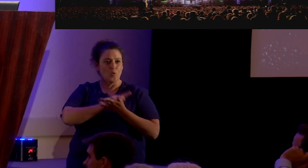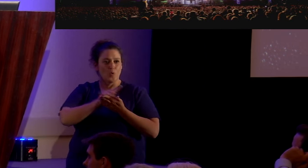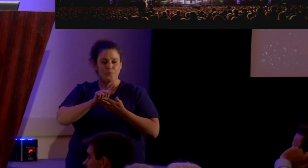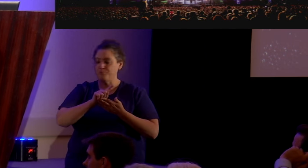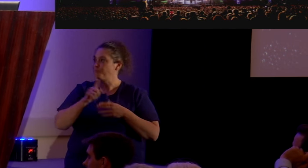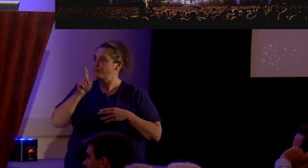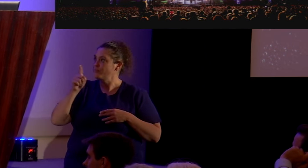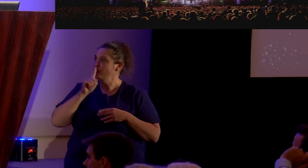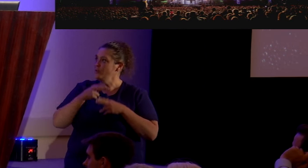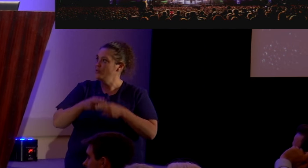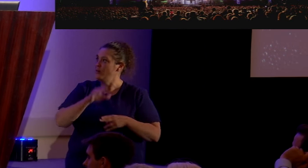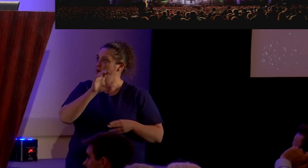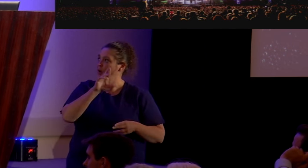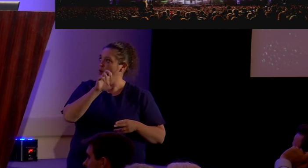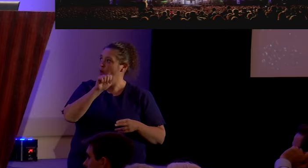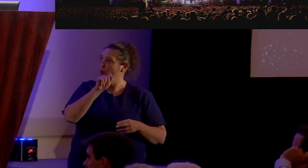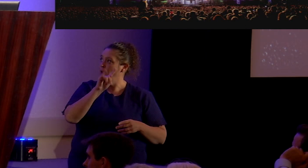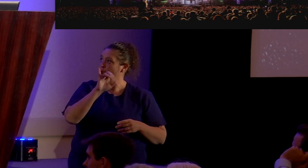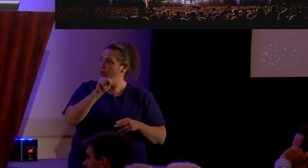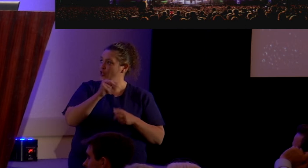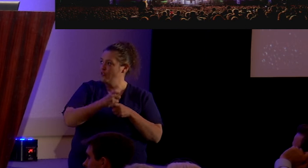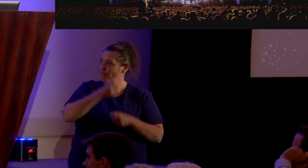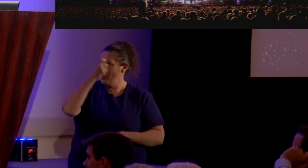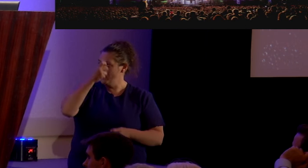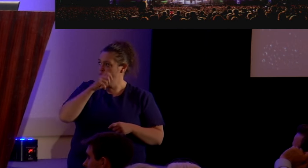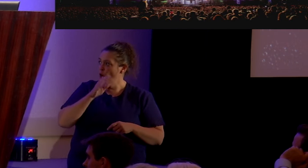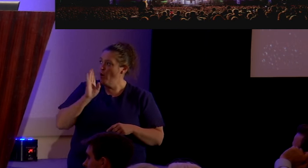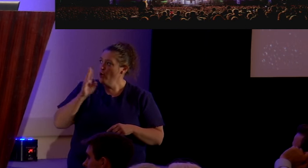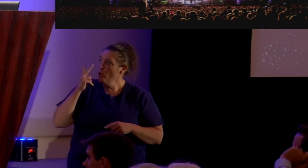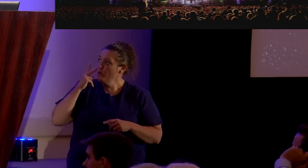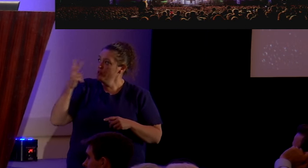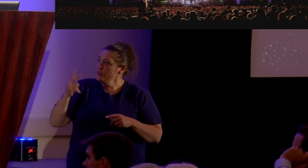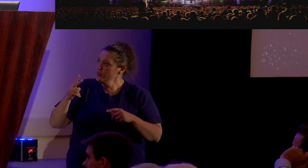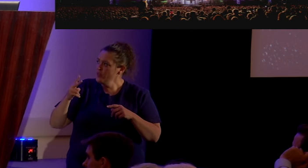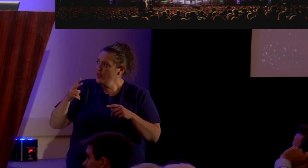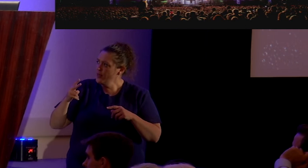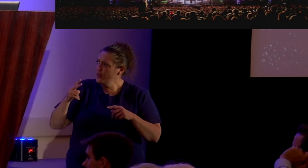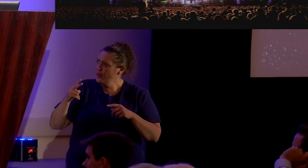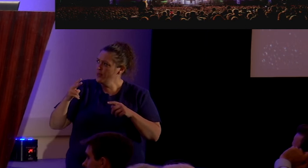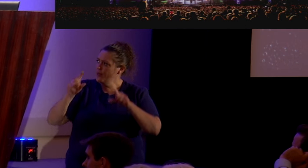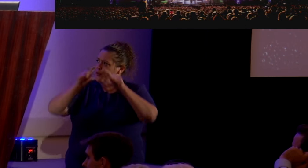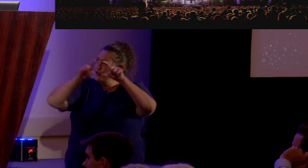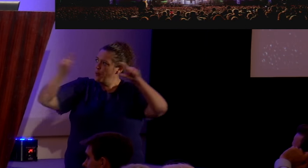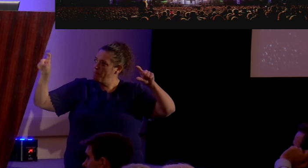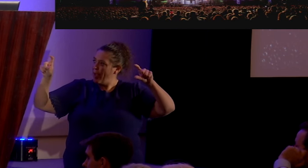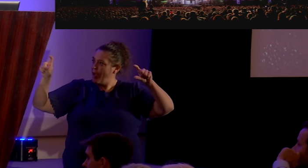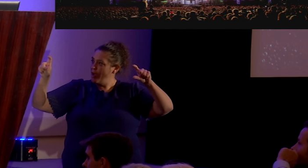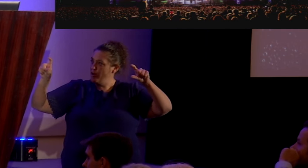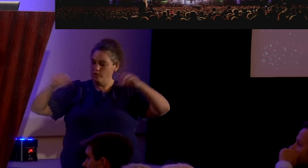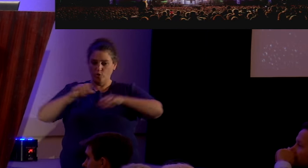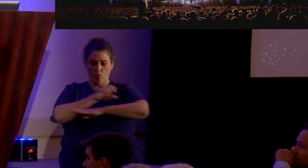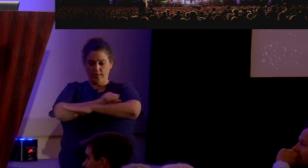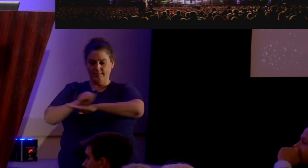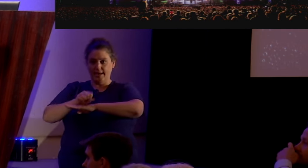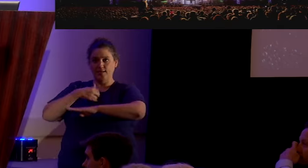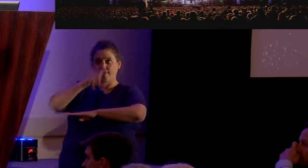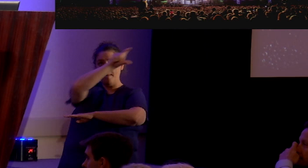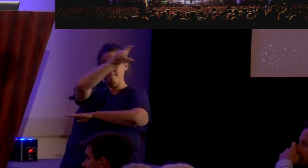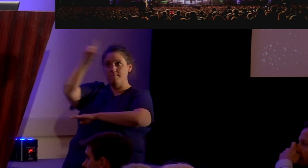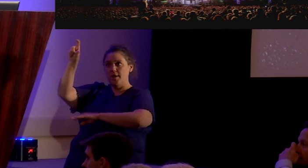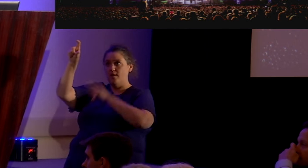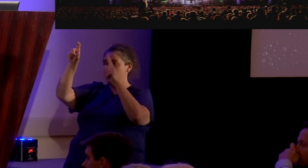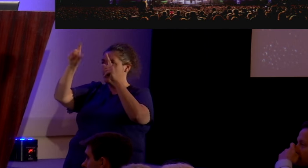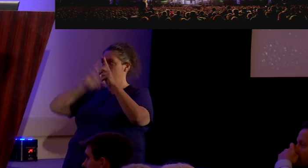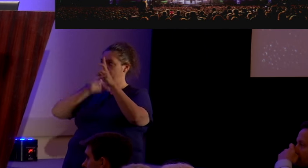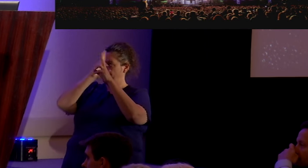This one is called Creation Festival. You'll see actually on the banner over the stage, is it a tribute to our